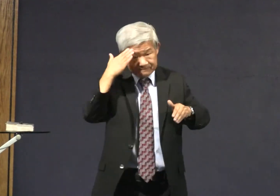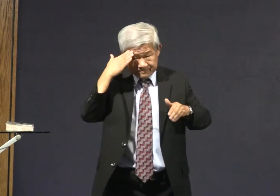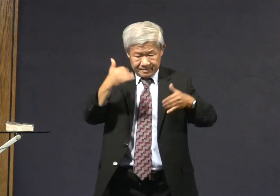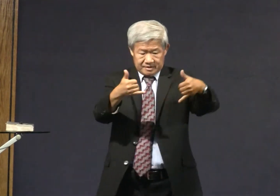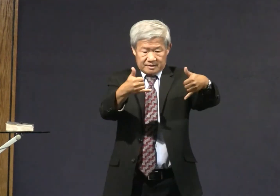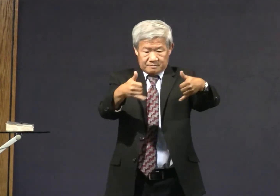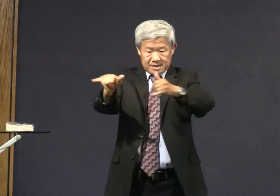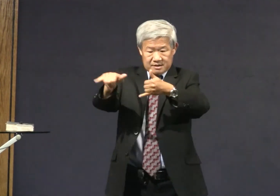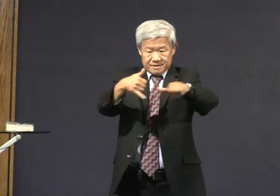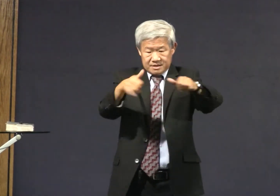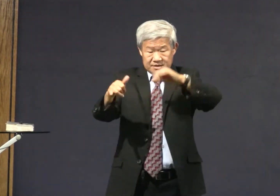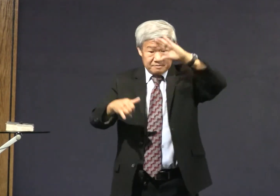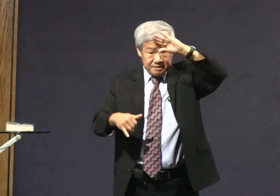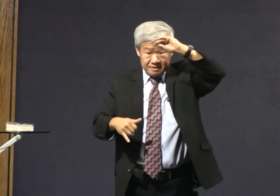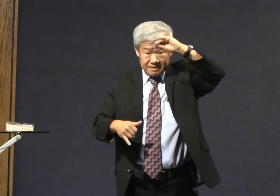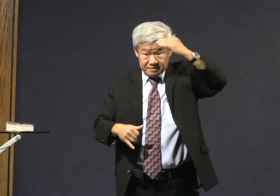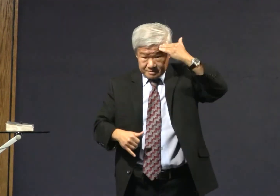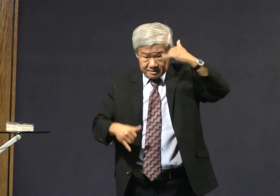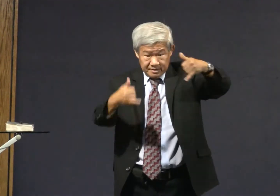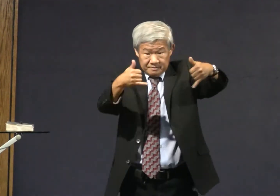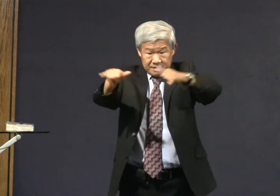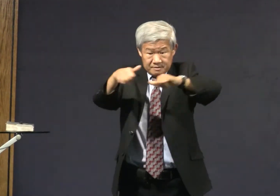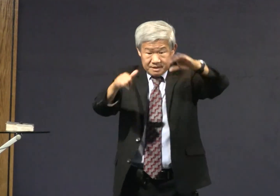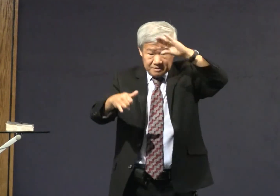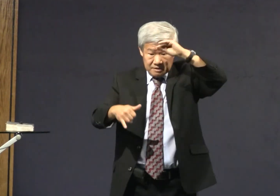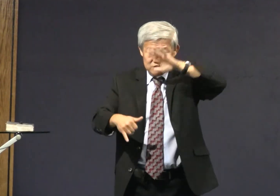You know, the tradition of Santa Claus was